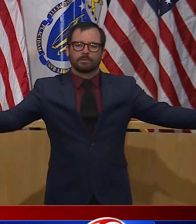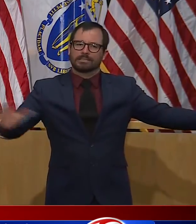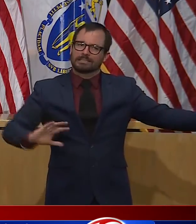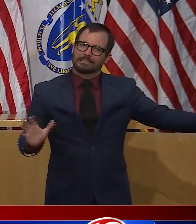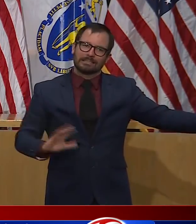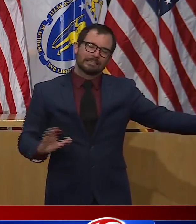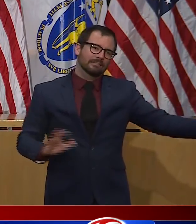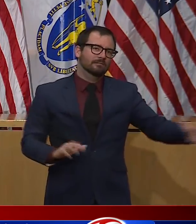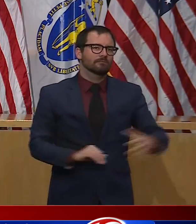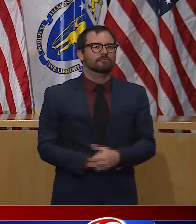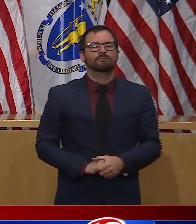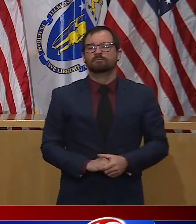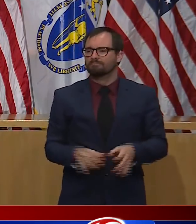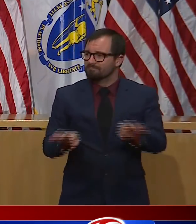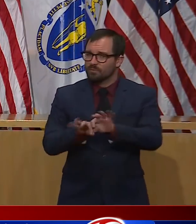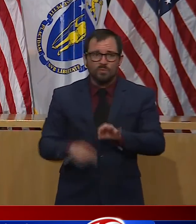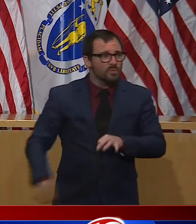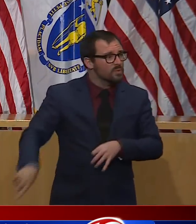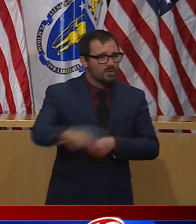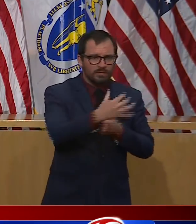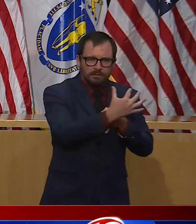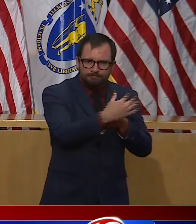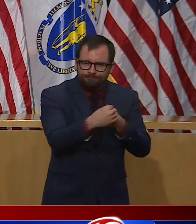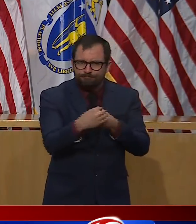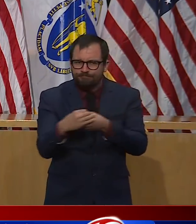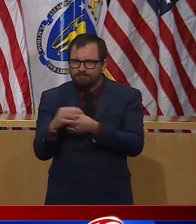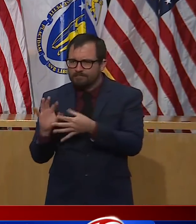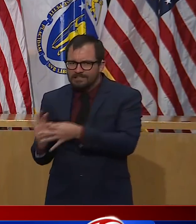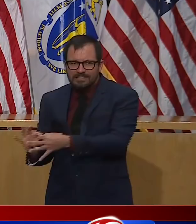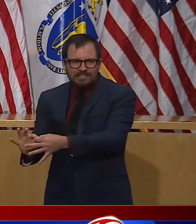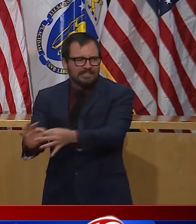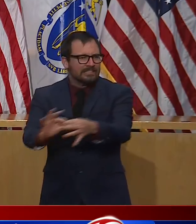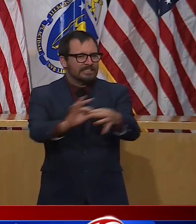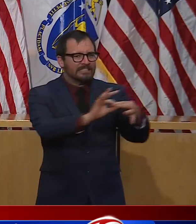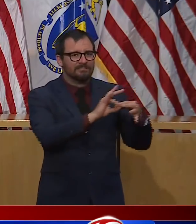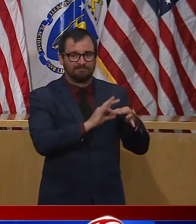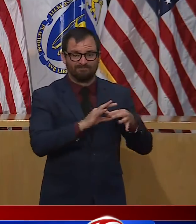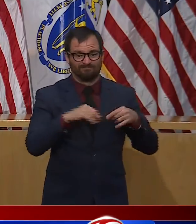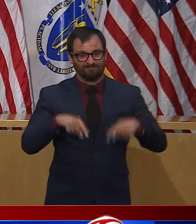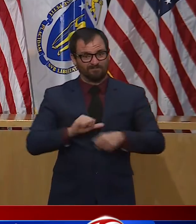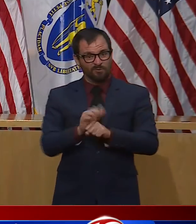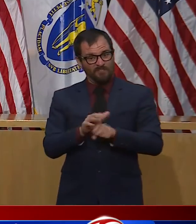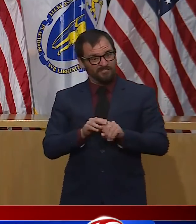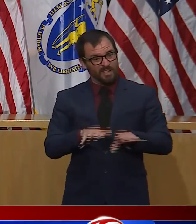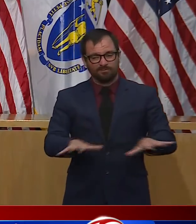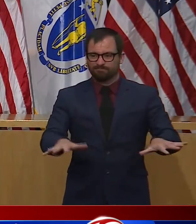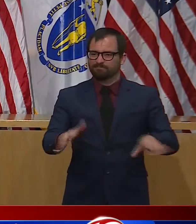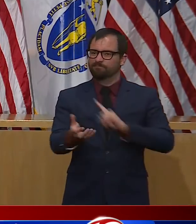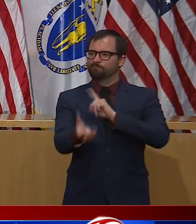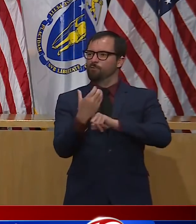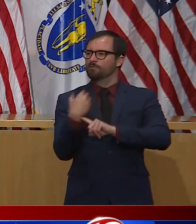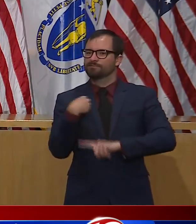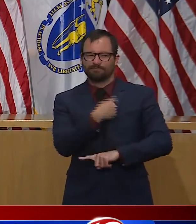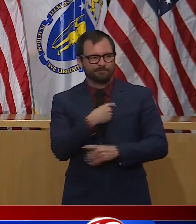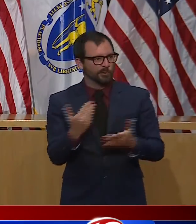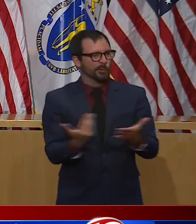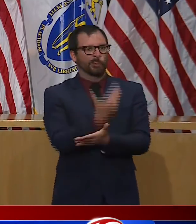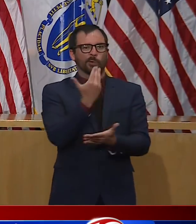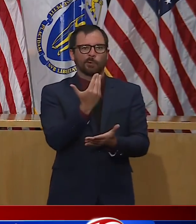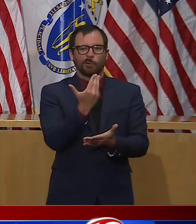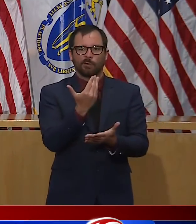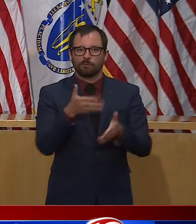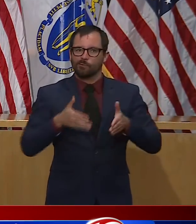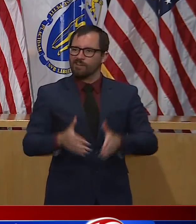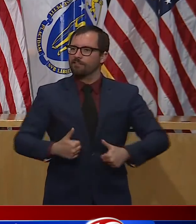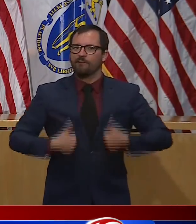and played their part. Once again, people need to be vigilant, they need to be careful,